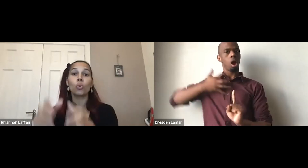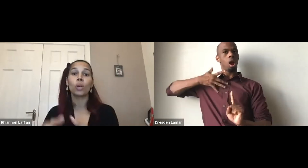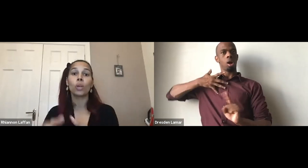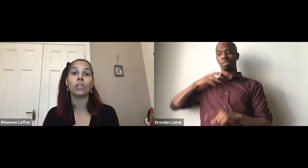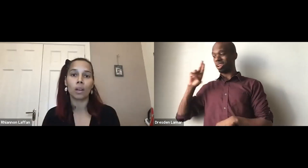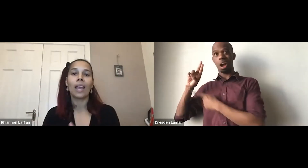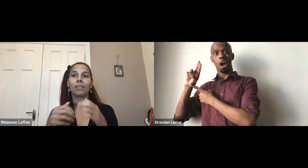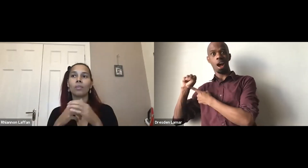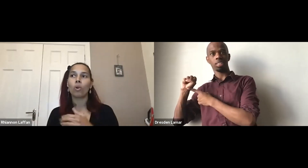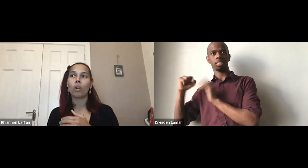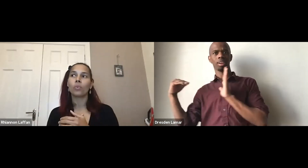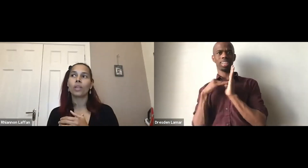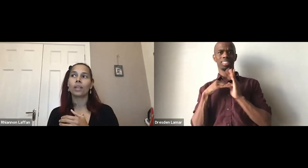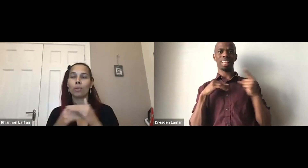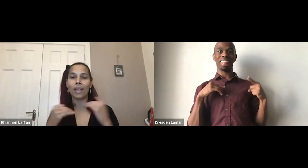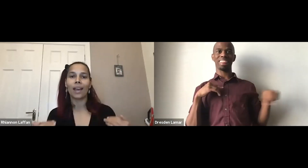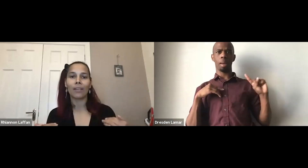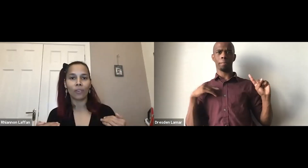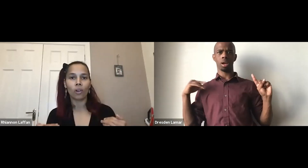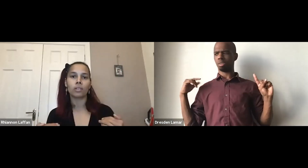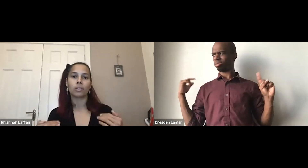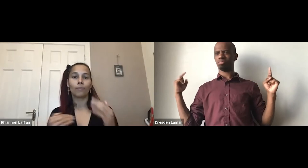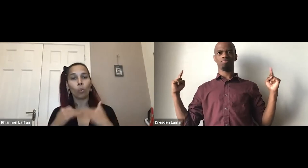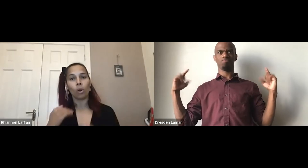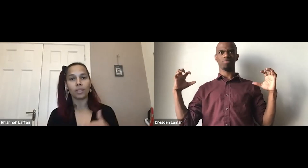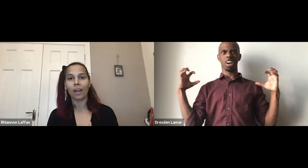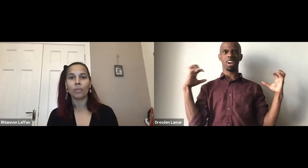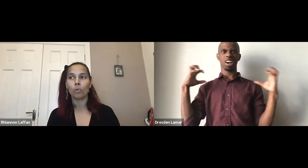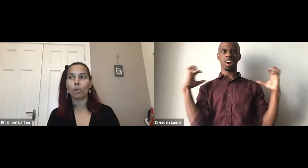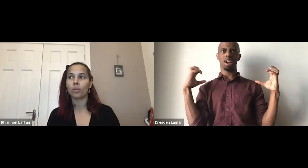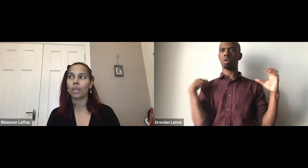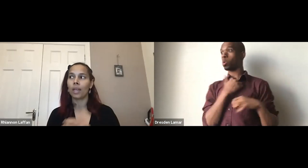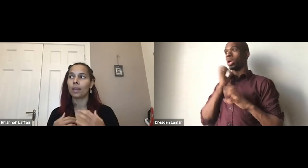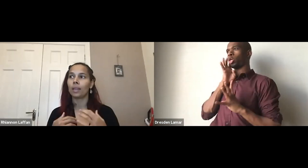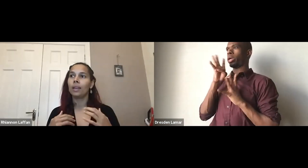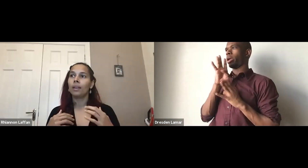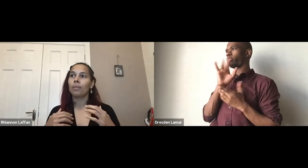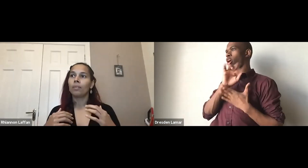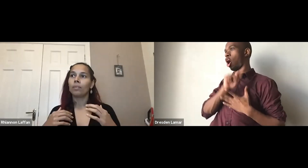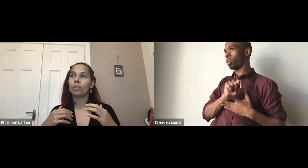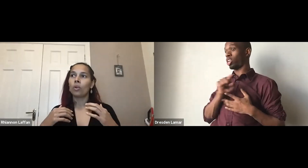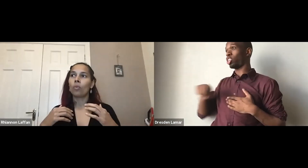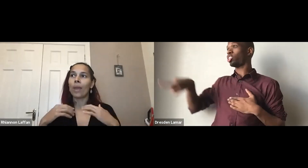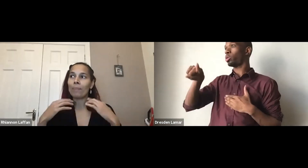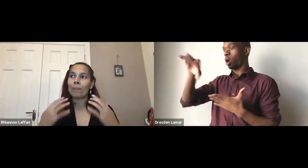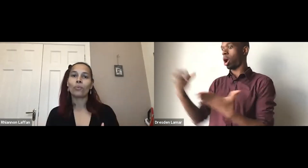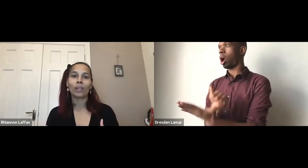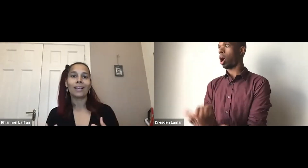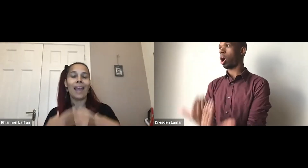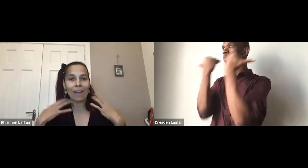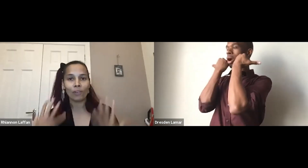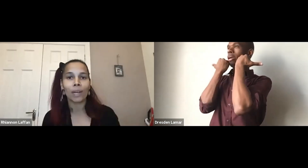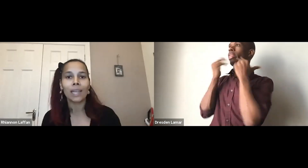them mentality, like we create the art, you consume the art, and the more that we can break that false wall down, the more that we can,